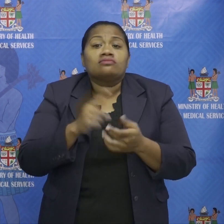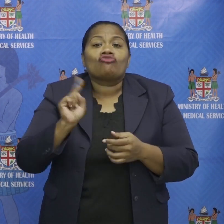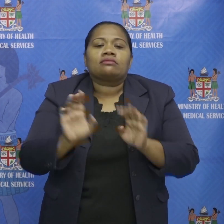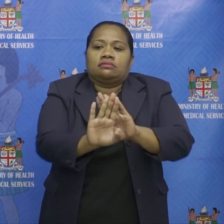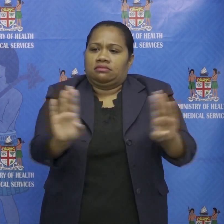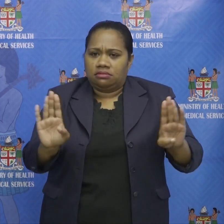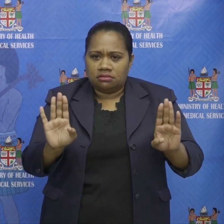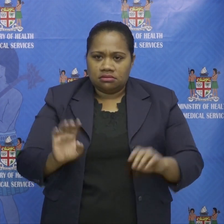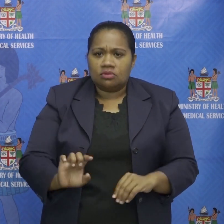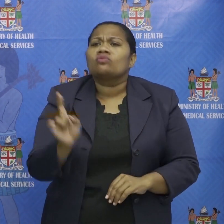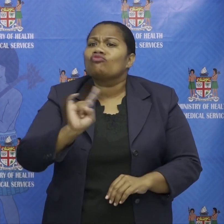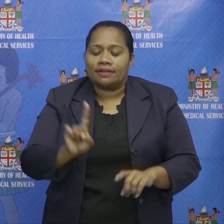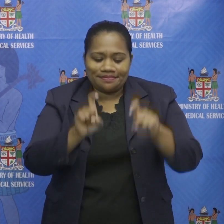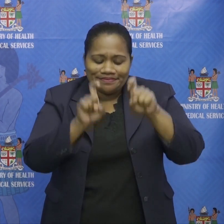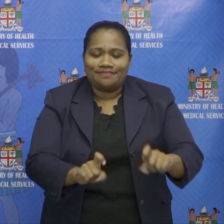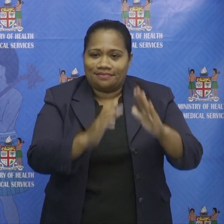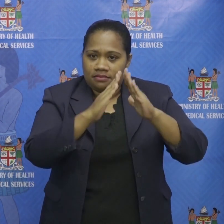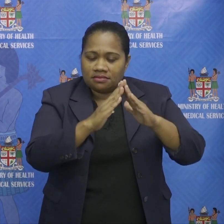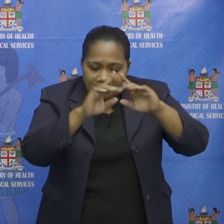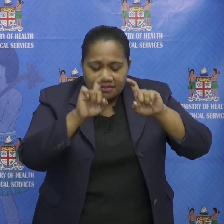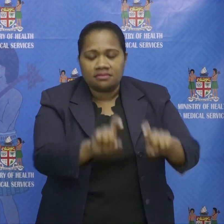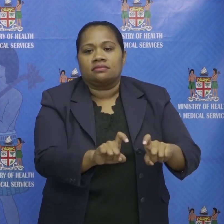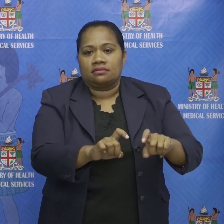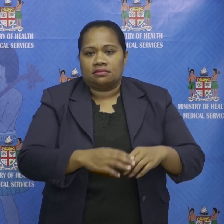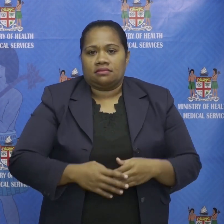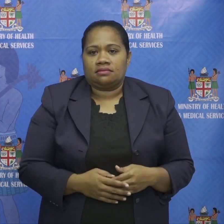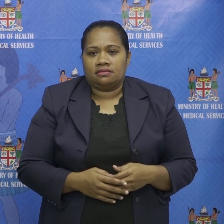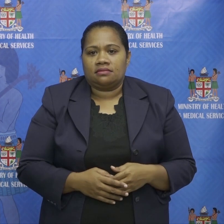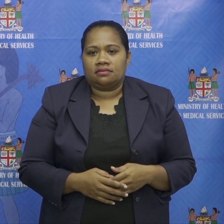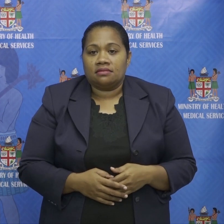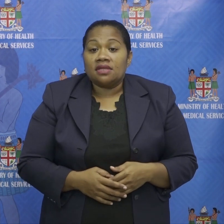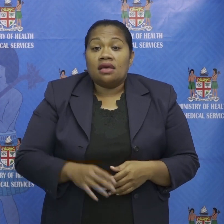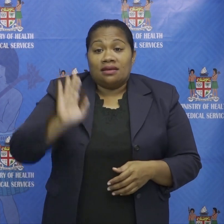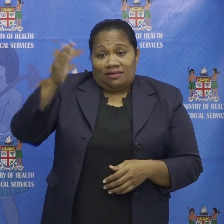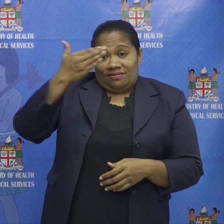while the results from Melbourne